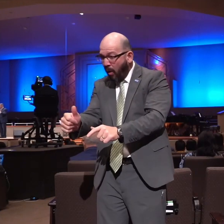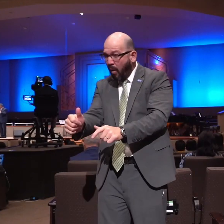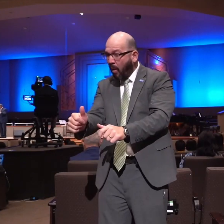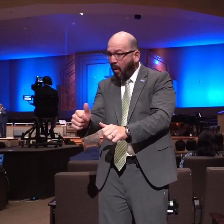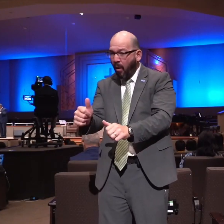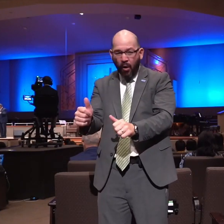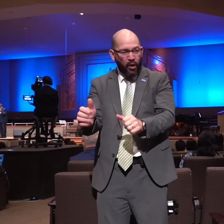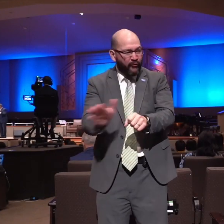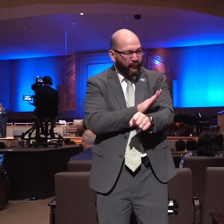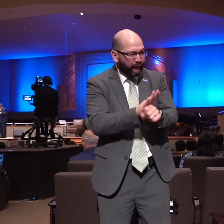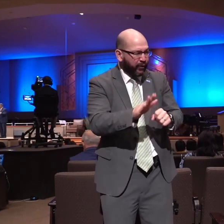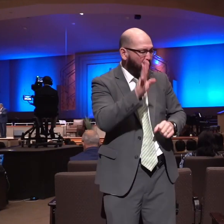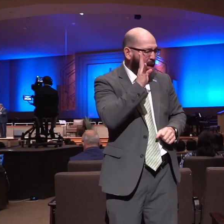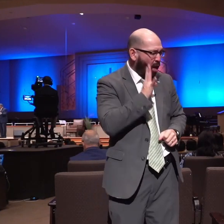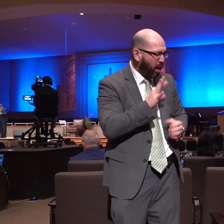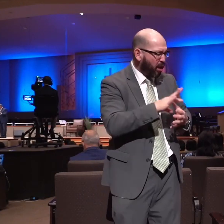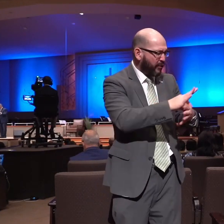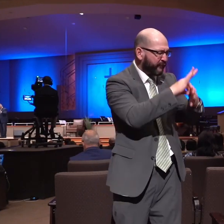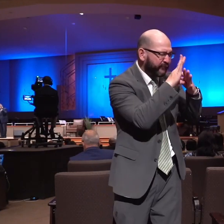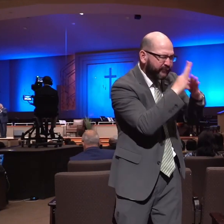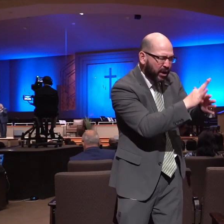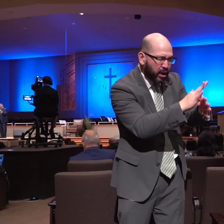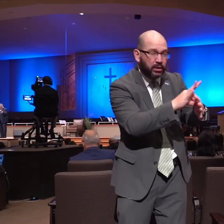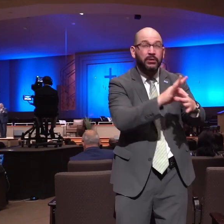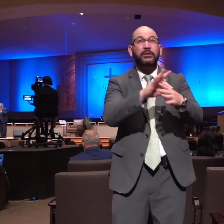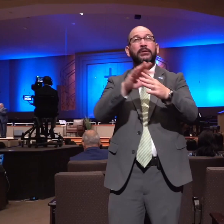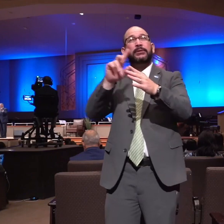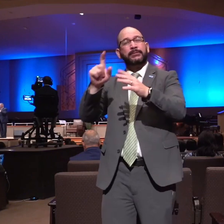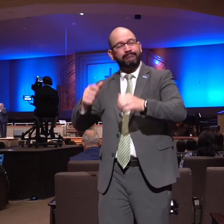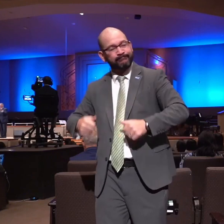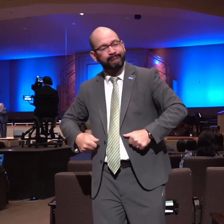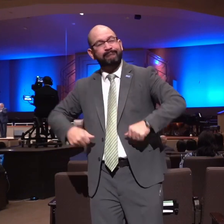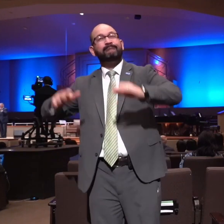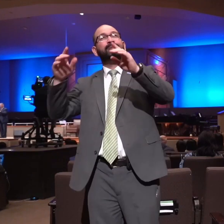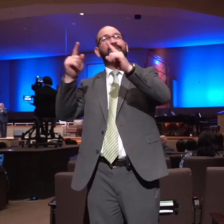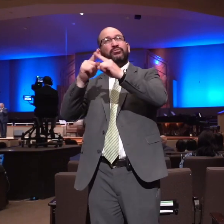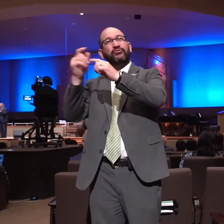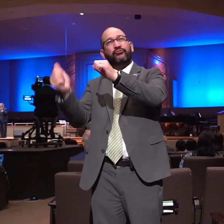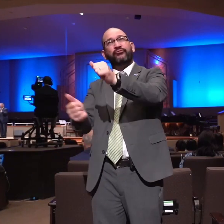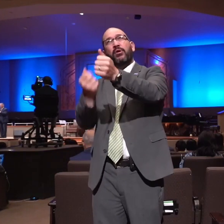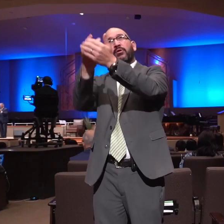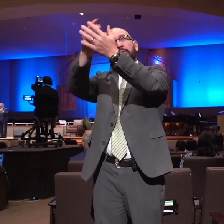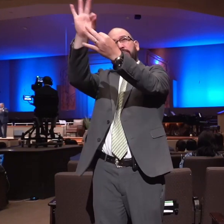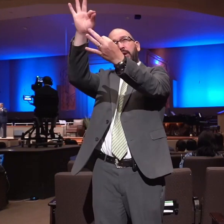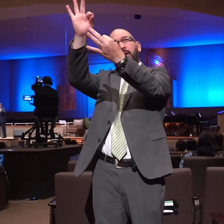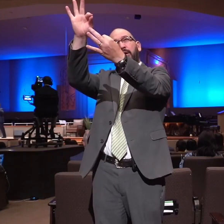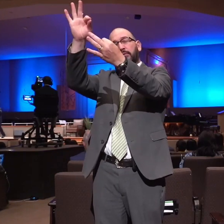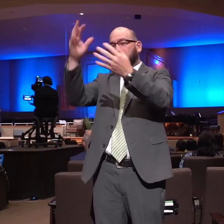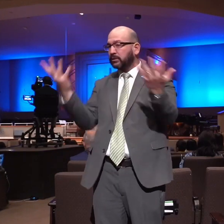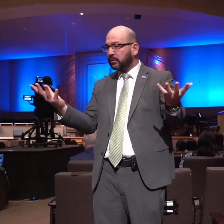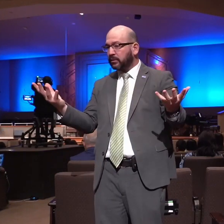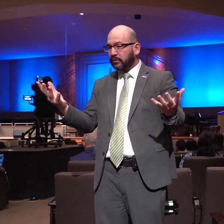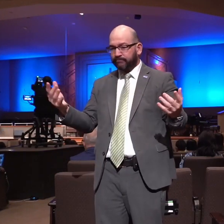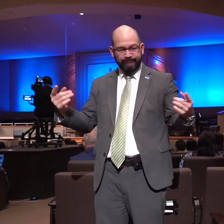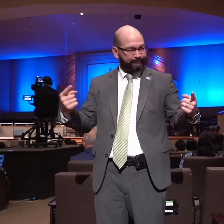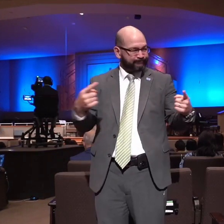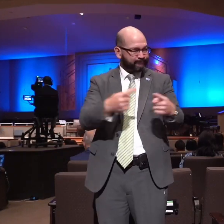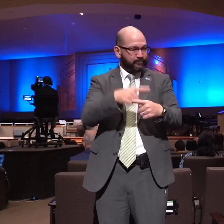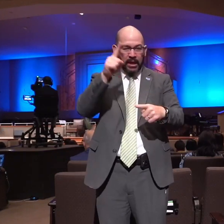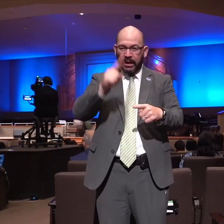lusteth against the spirit and the spirit against the flesh and these are the contrary the one to the other so that you cannot do the things